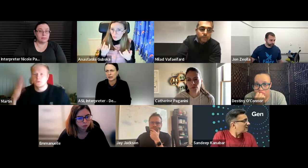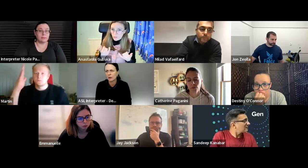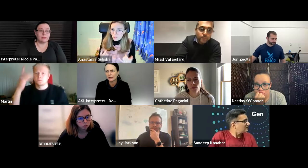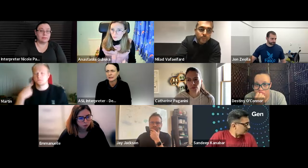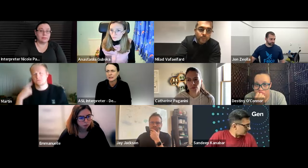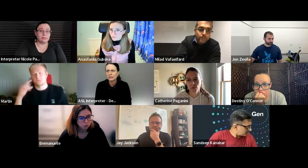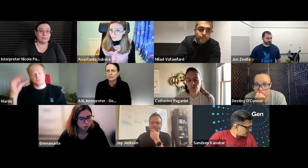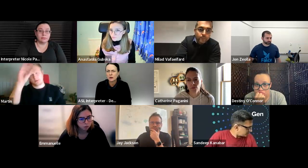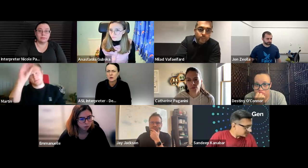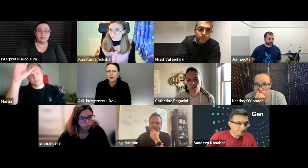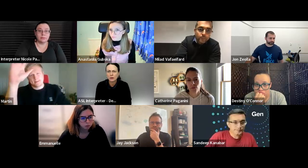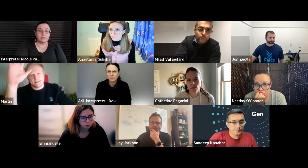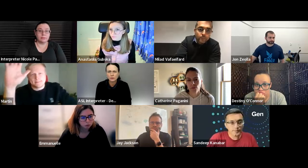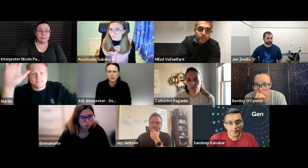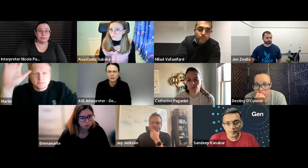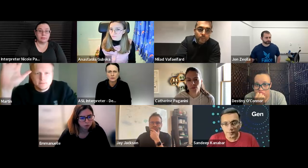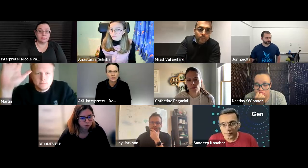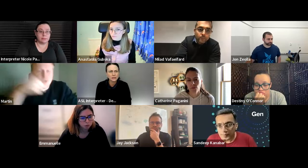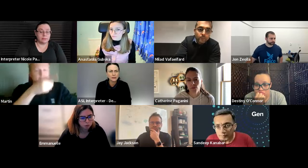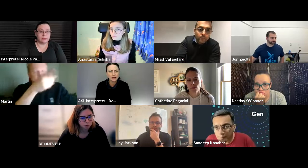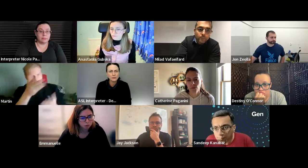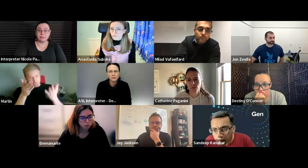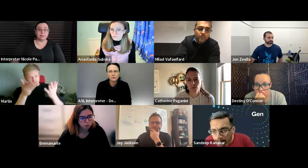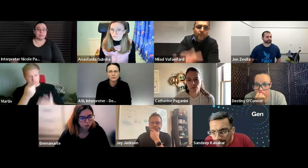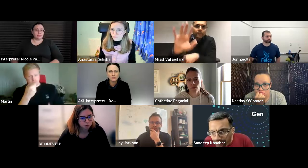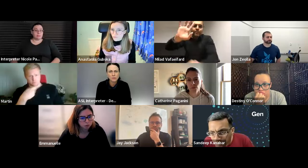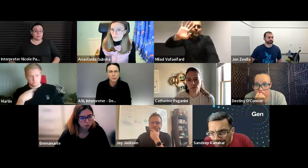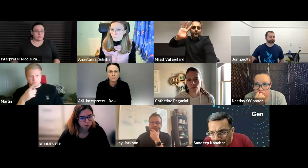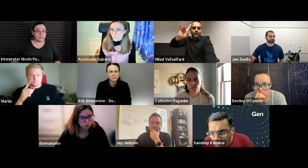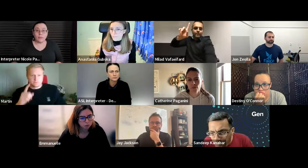understanding going so what did you want to talk about now